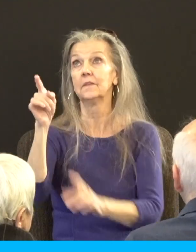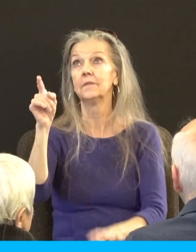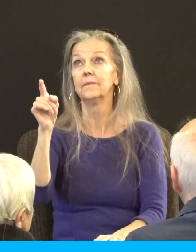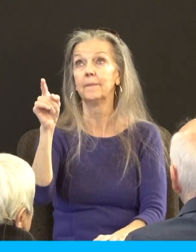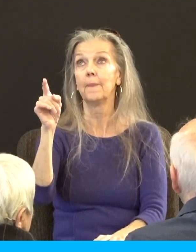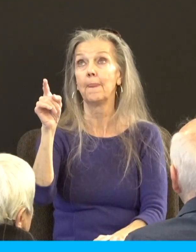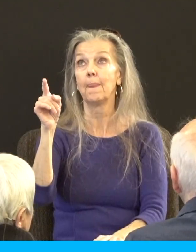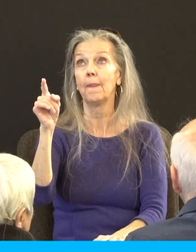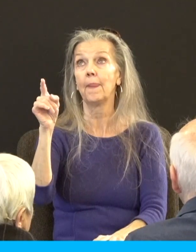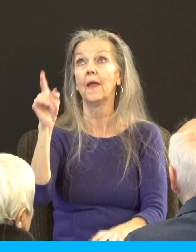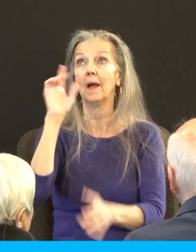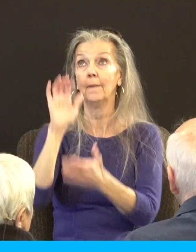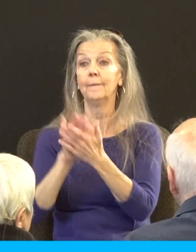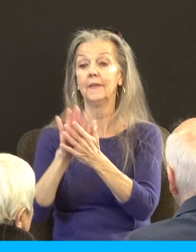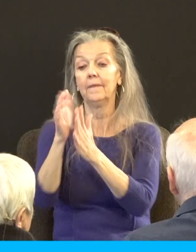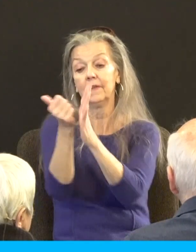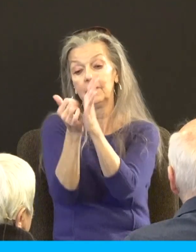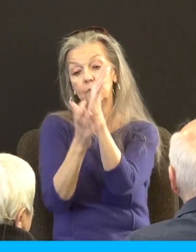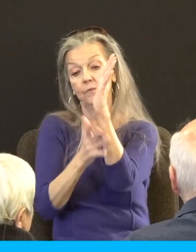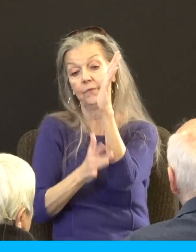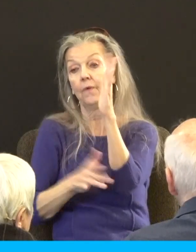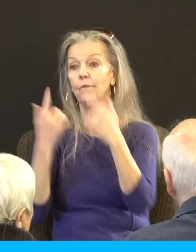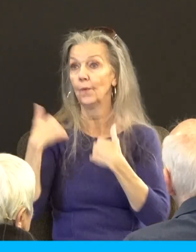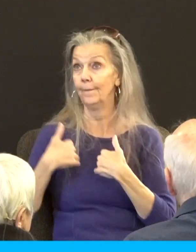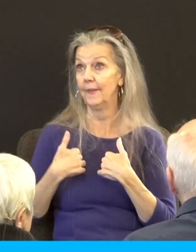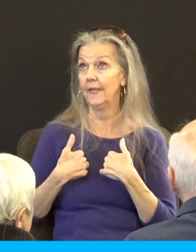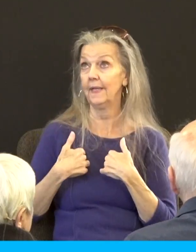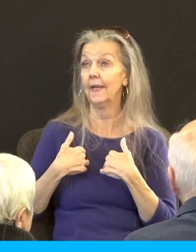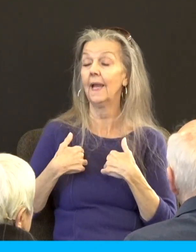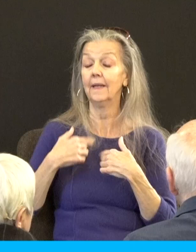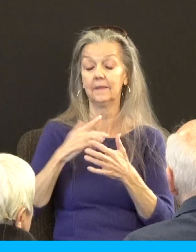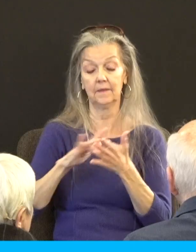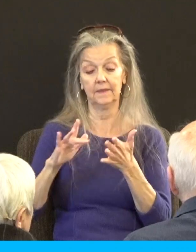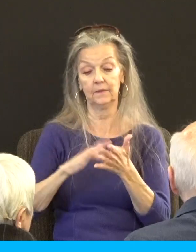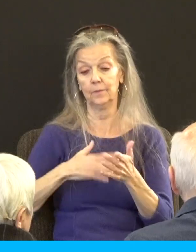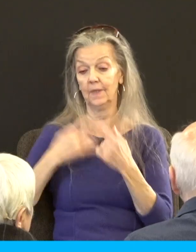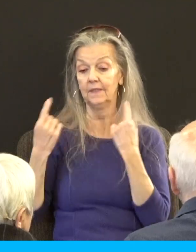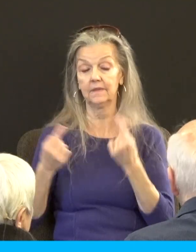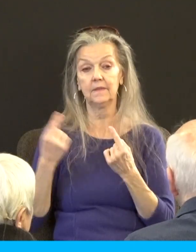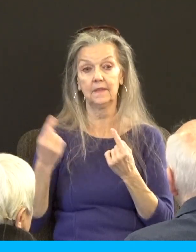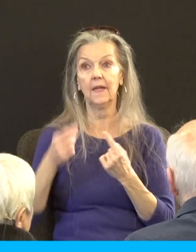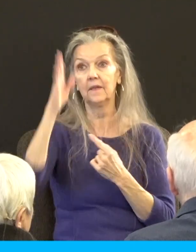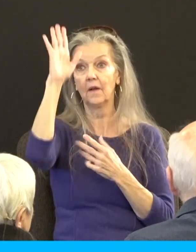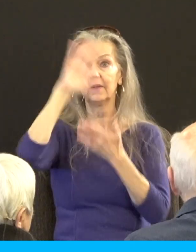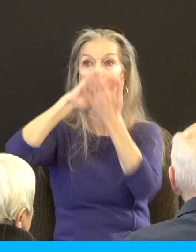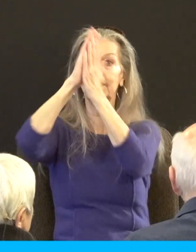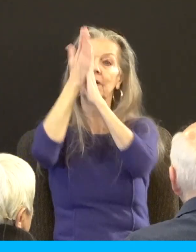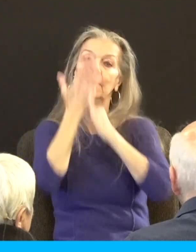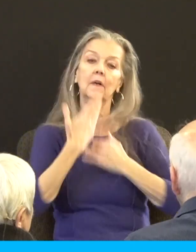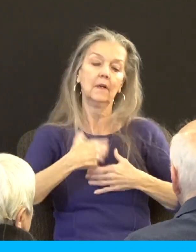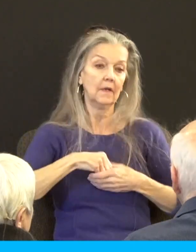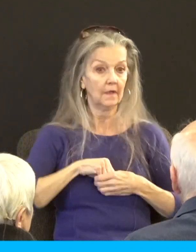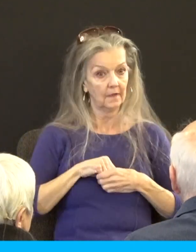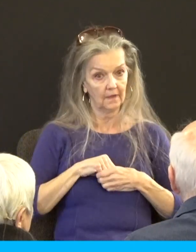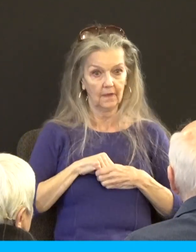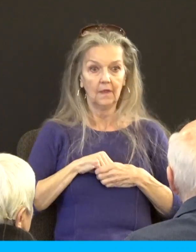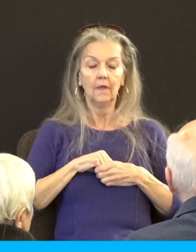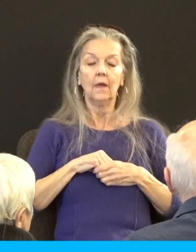I believe his blood was shed for me I believe he paid for my sins and suddenly the peace of God comes into your life we talked about last week in Corinthians he